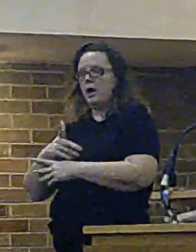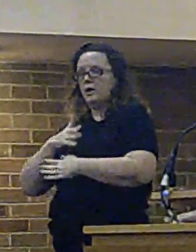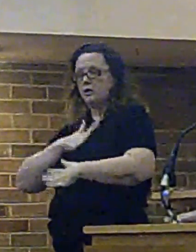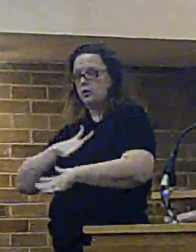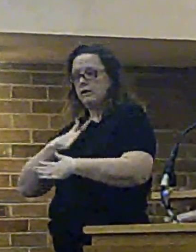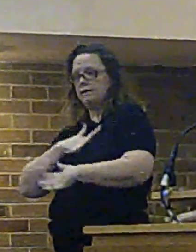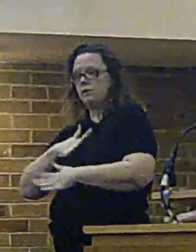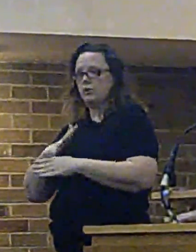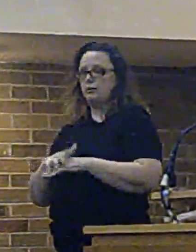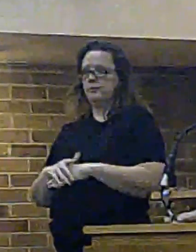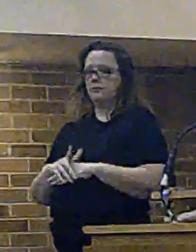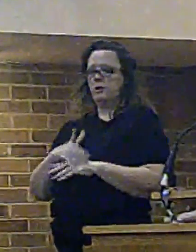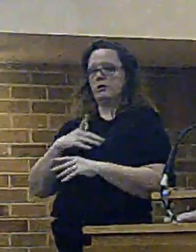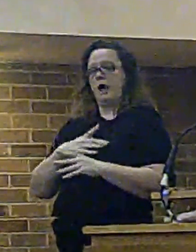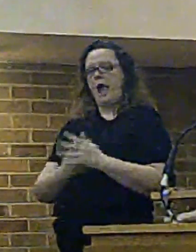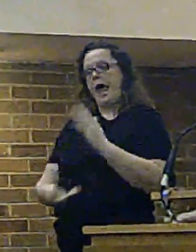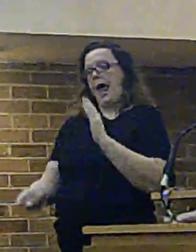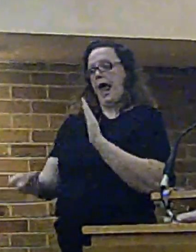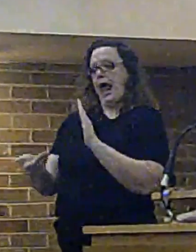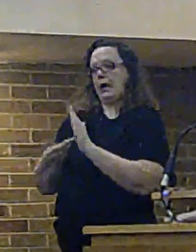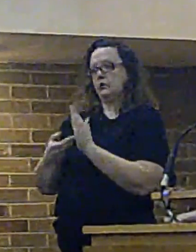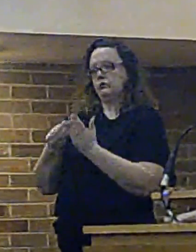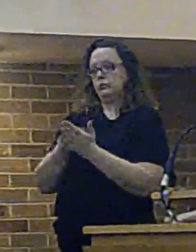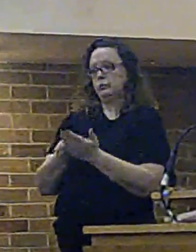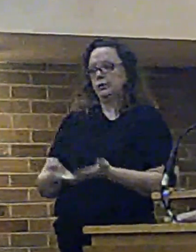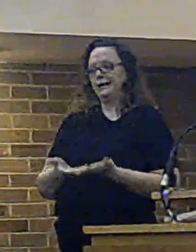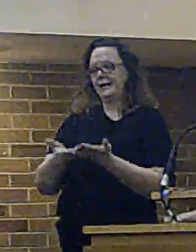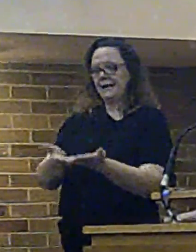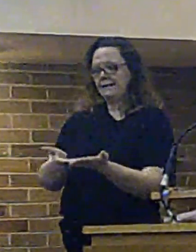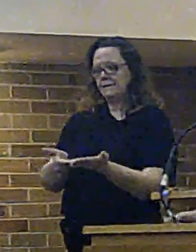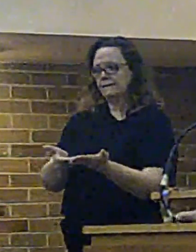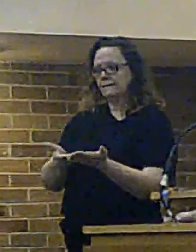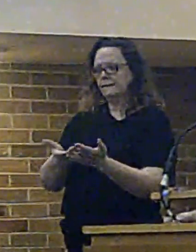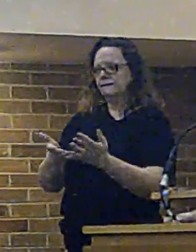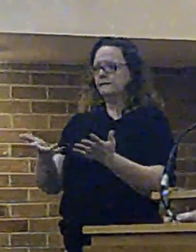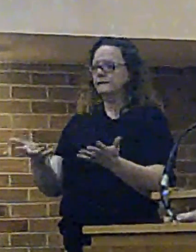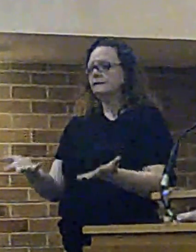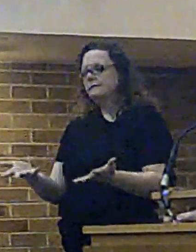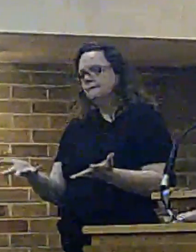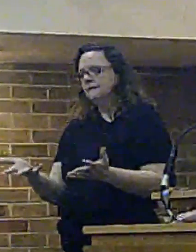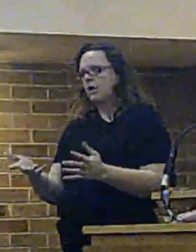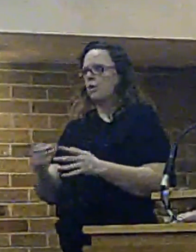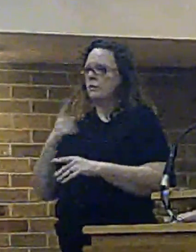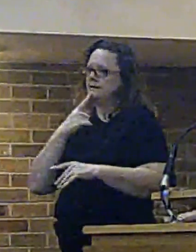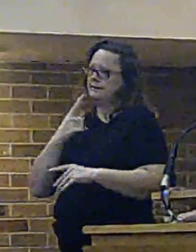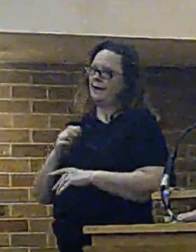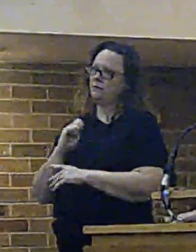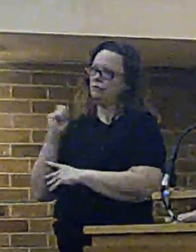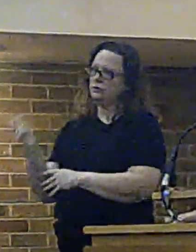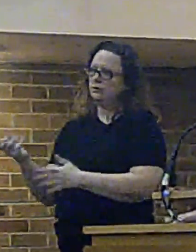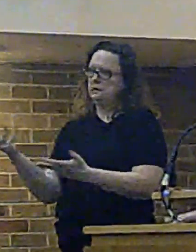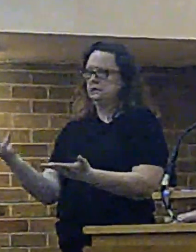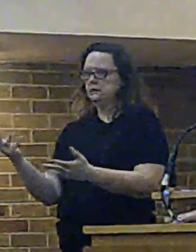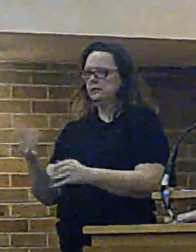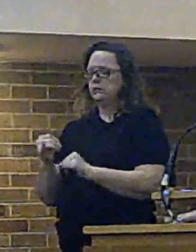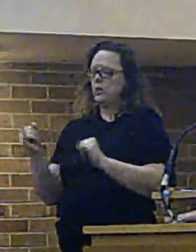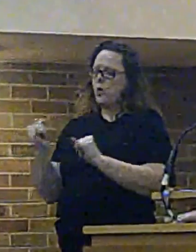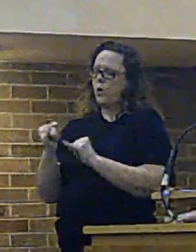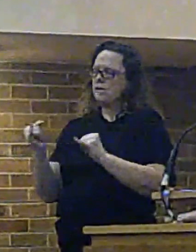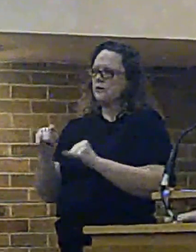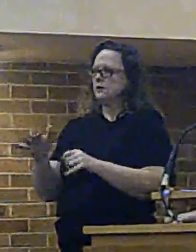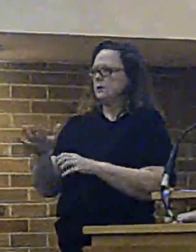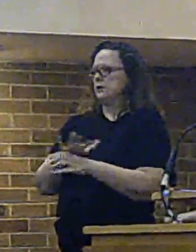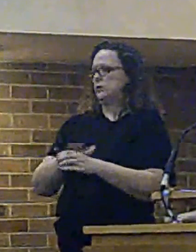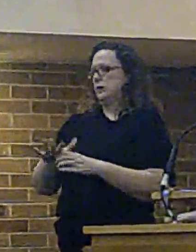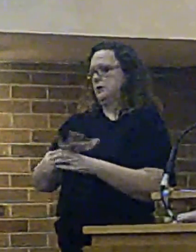we make them compulsory redundancy. An appalling thing to have to do, but the reality nonetheless. The point to make